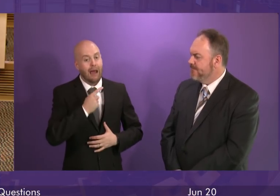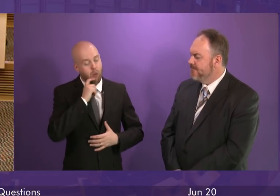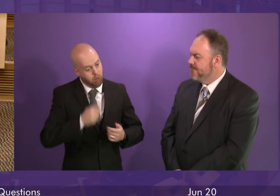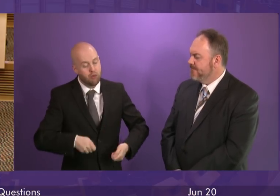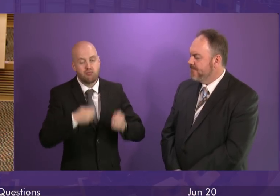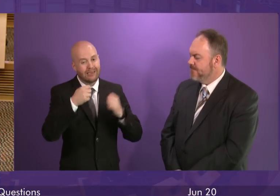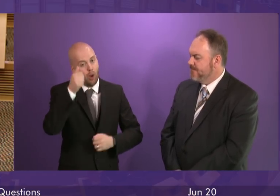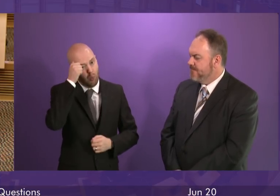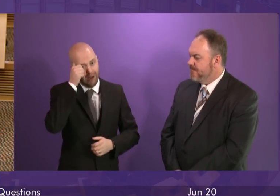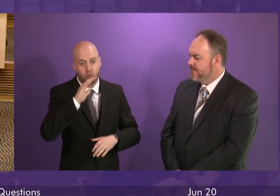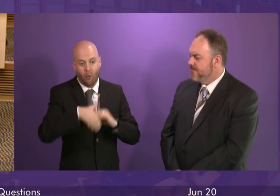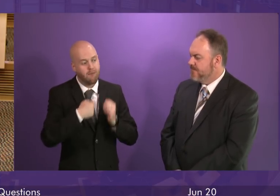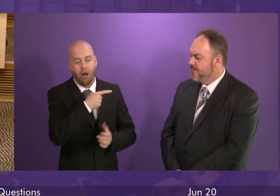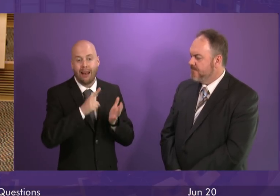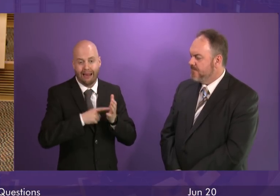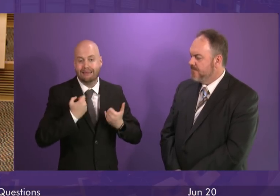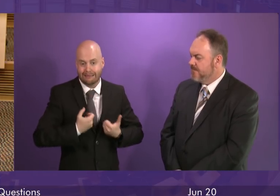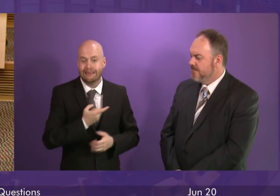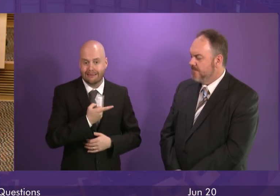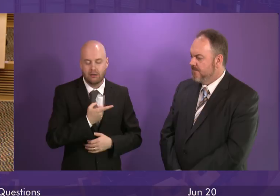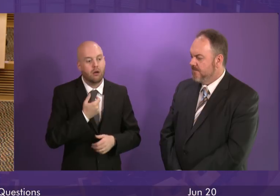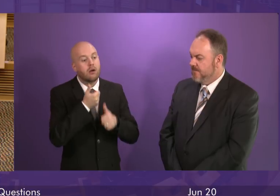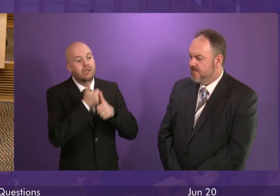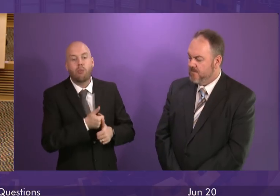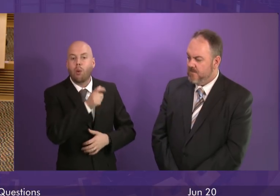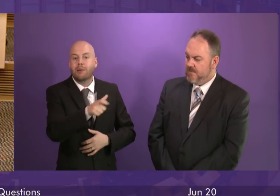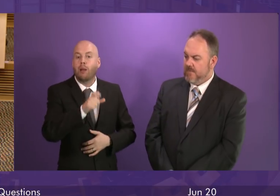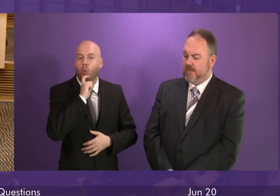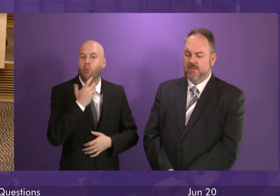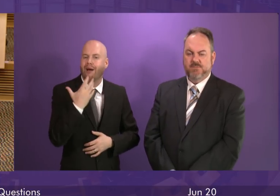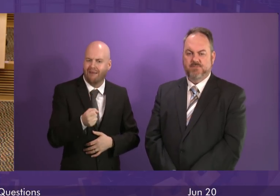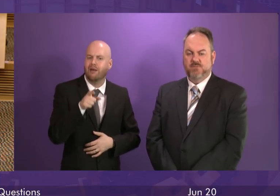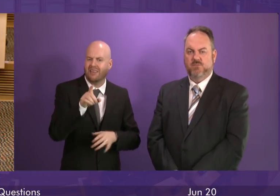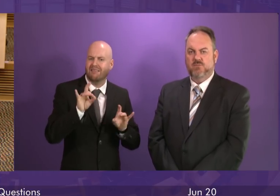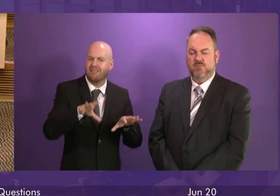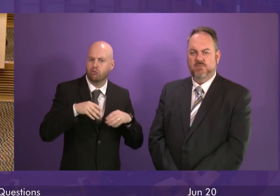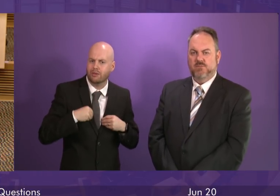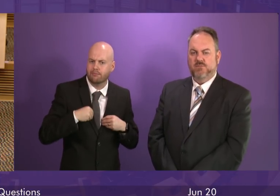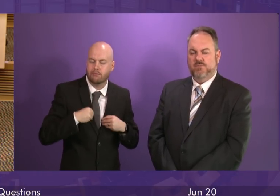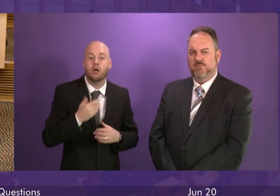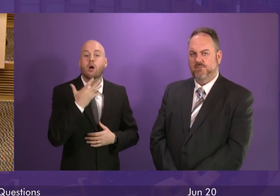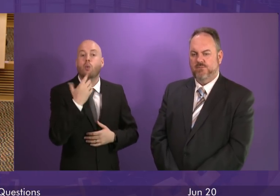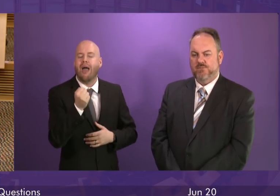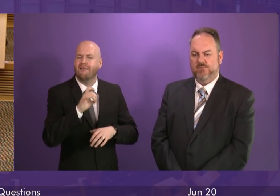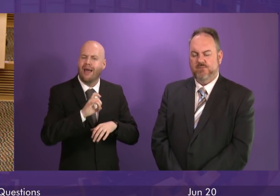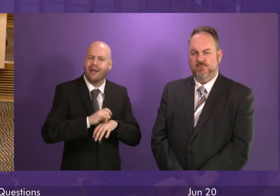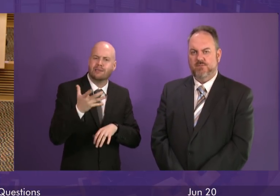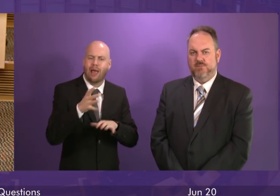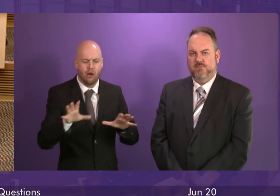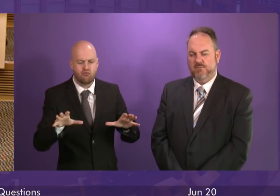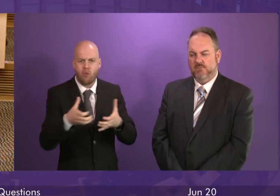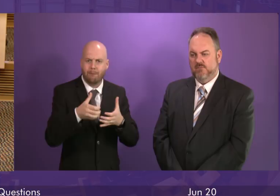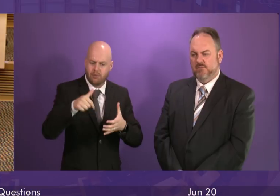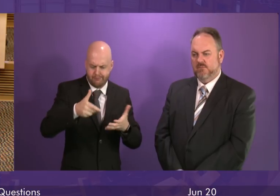supporting those affected with what is a complex infection. We have a multi-disciplinary expert group dedicated to Lyme disease